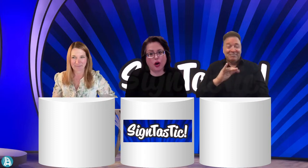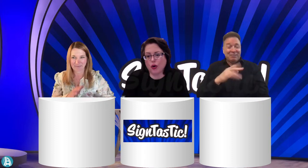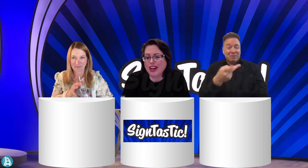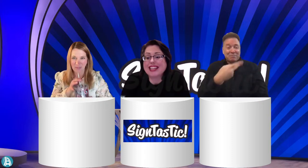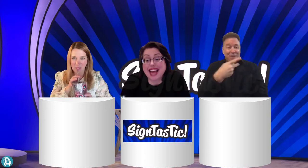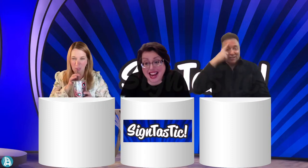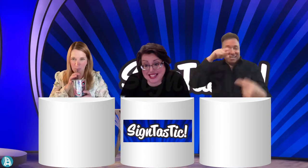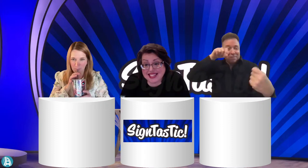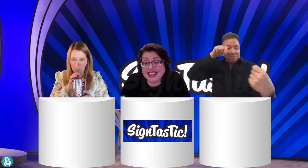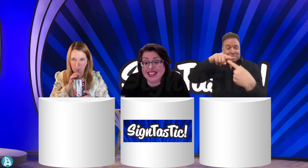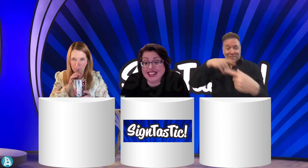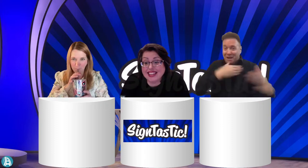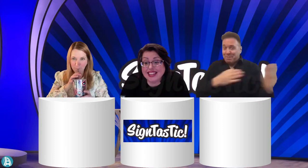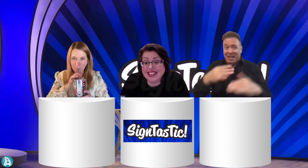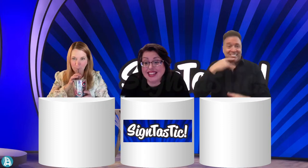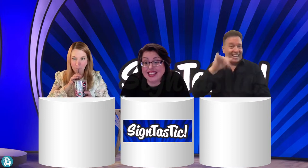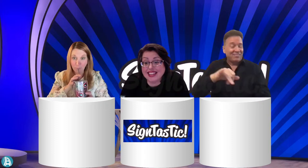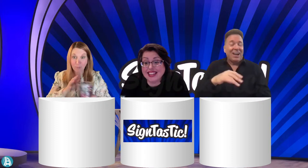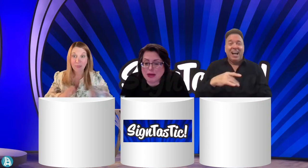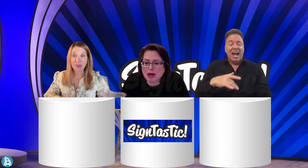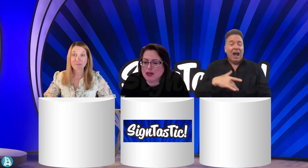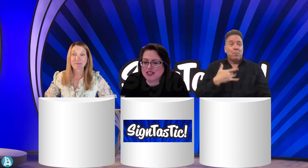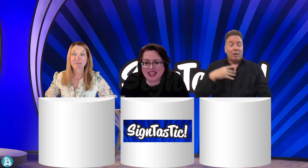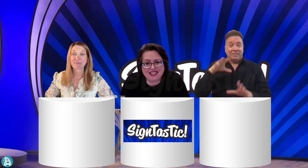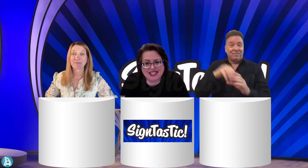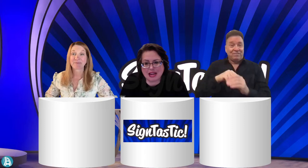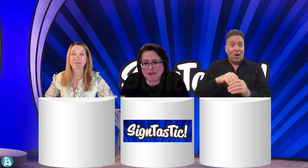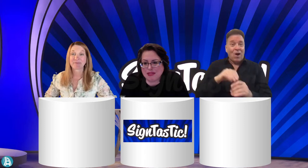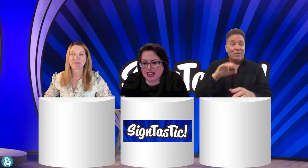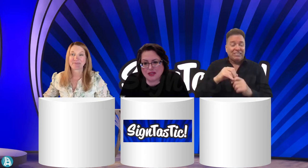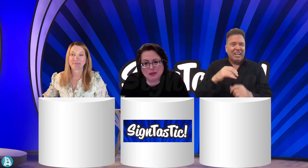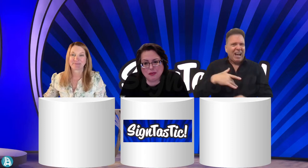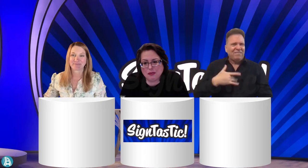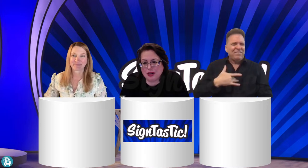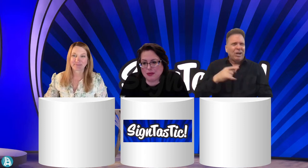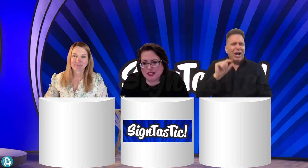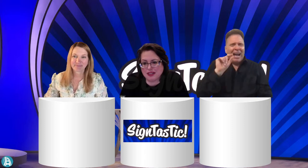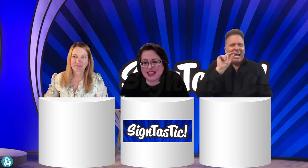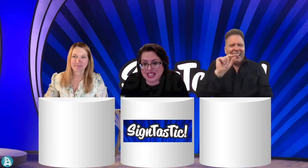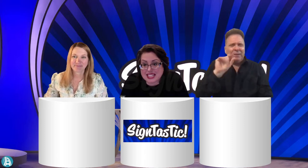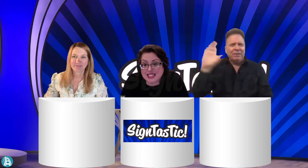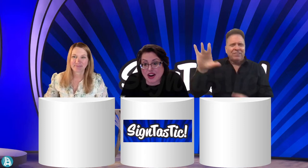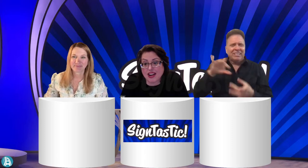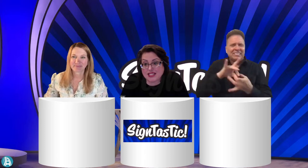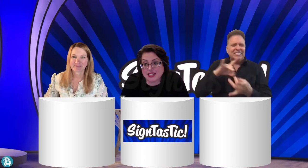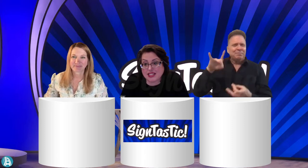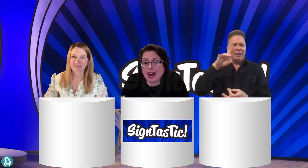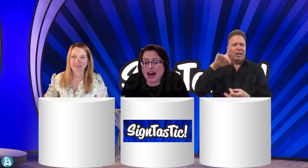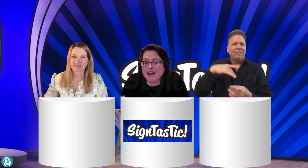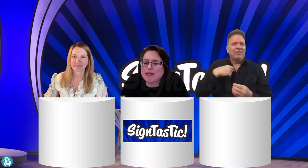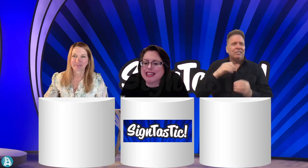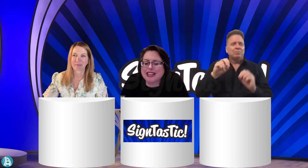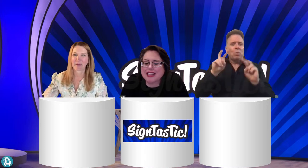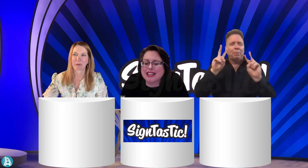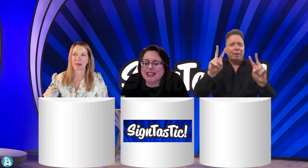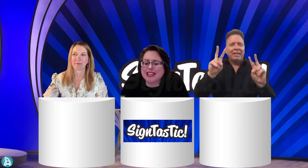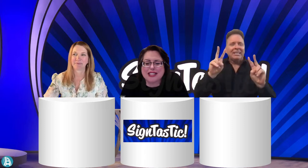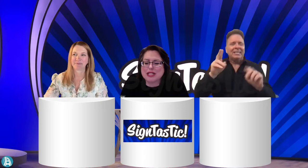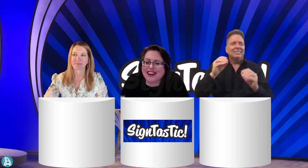Oh, yes. We both said the same thing. We were like, this is awesome. I feel little bit of his